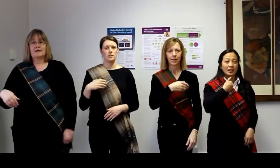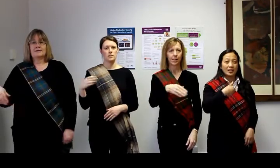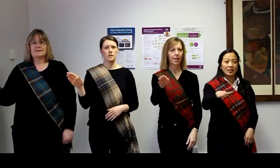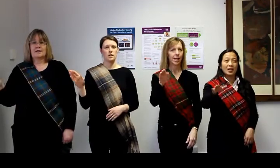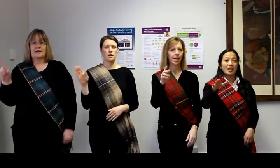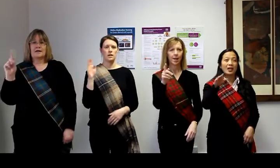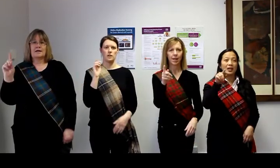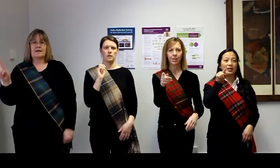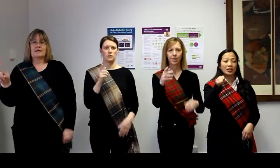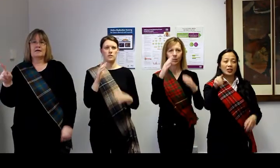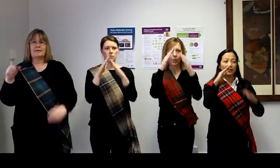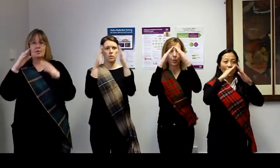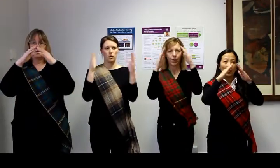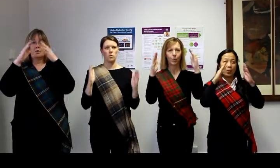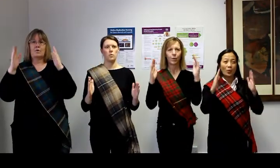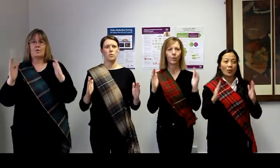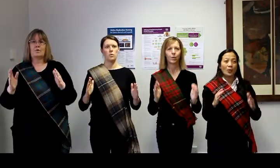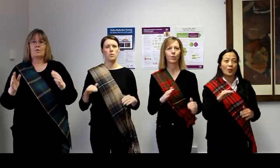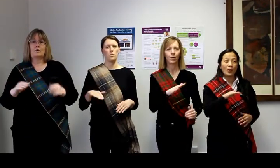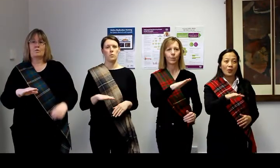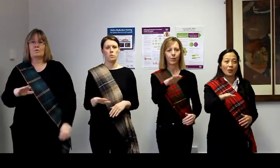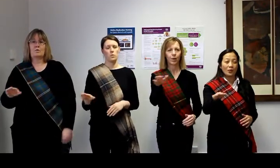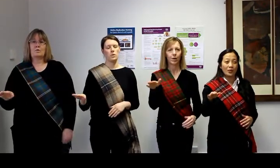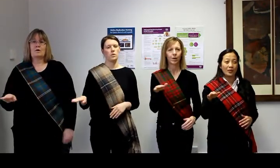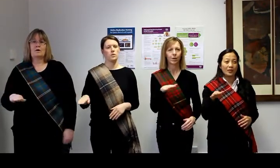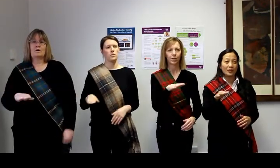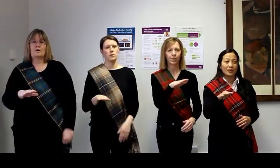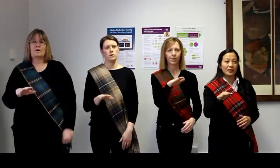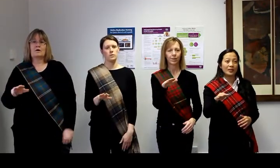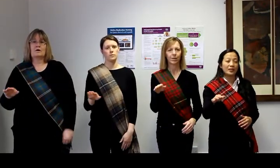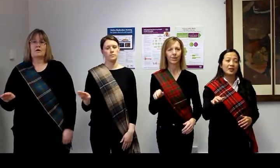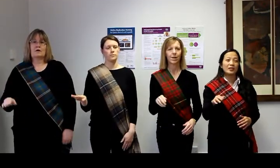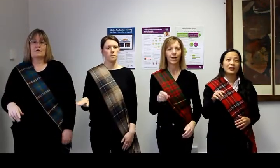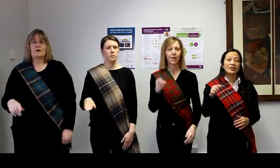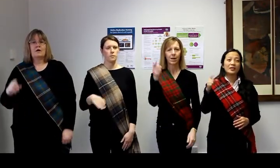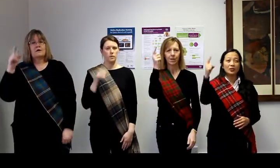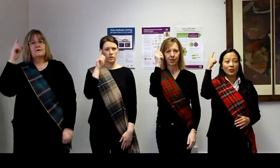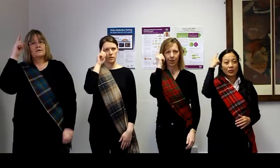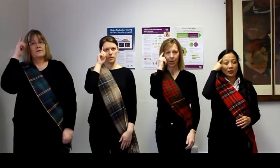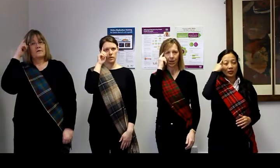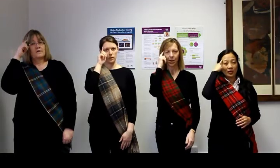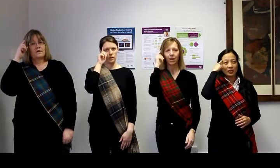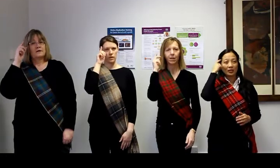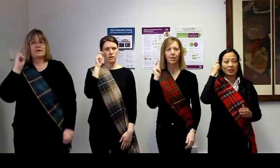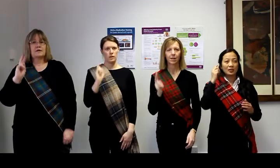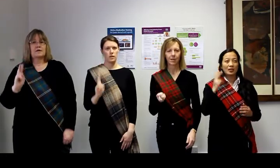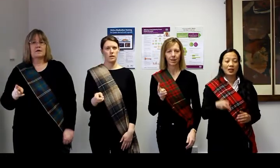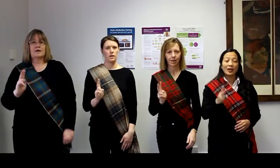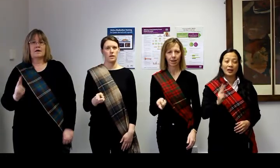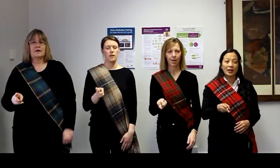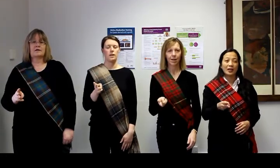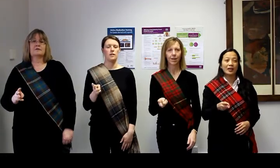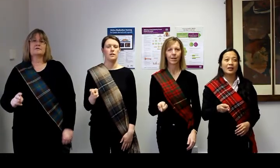and sent him home, they think again.